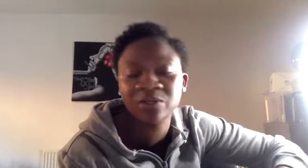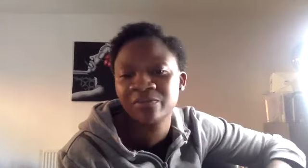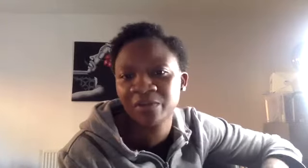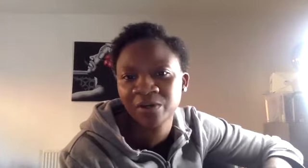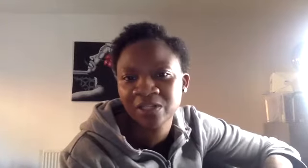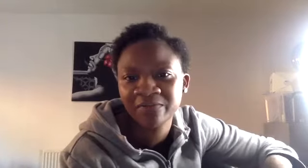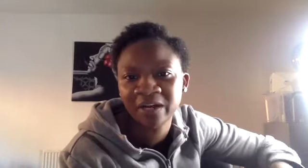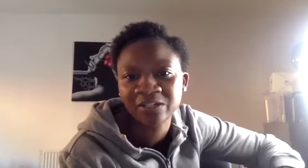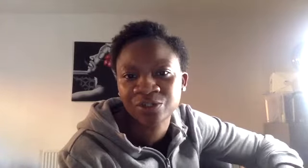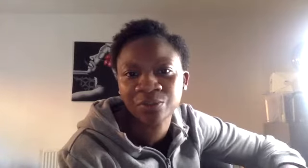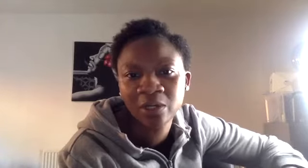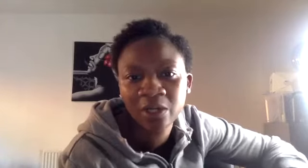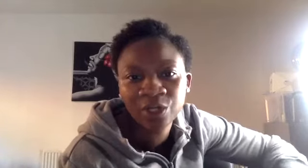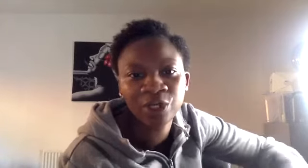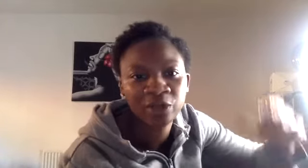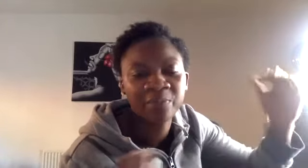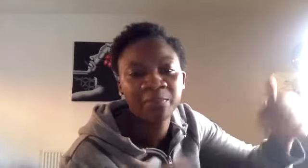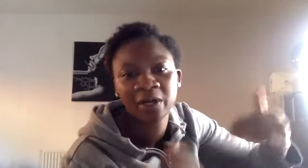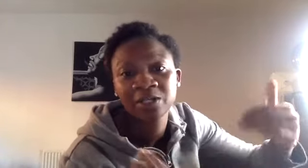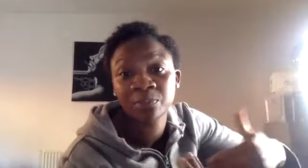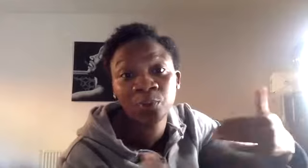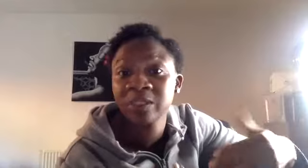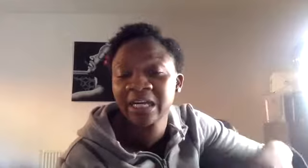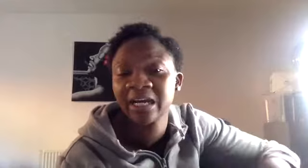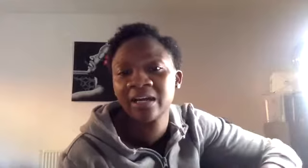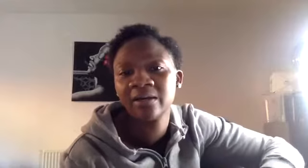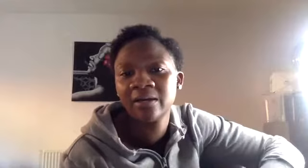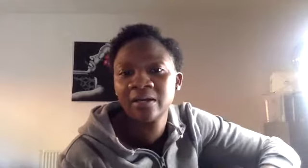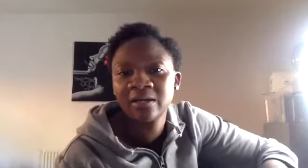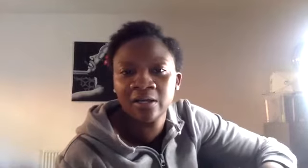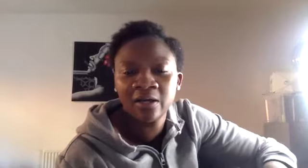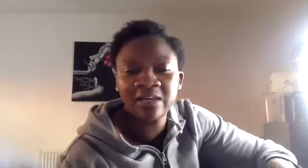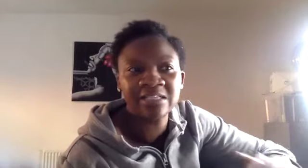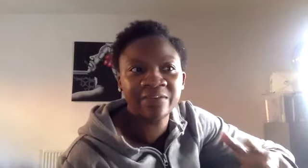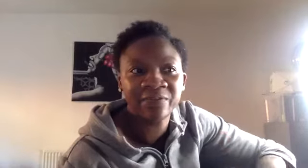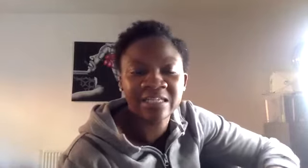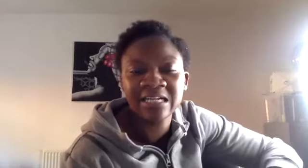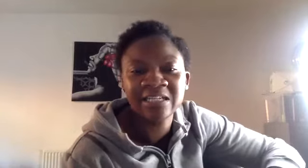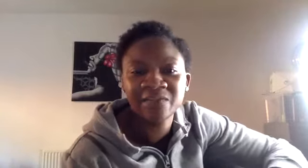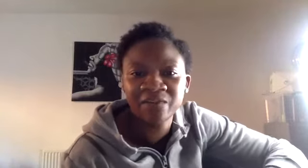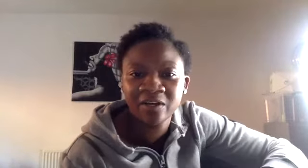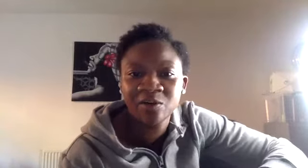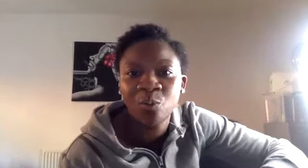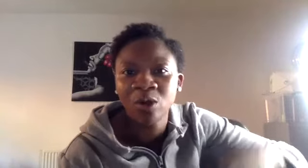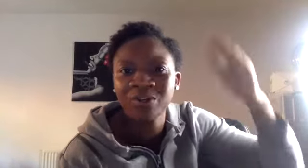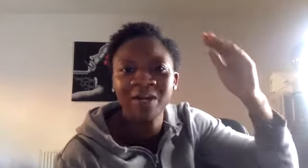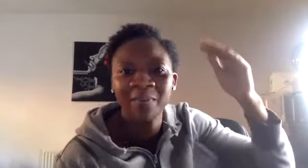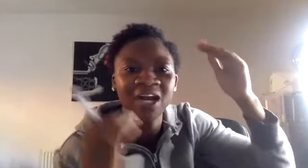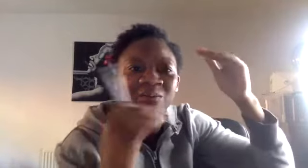of the cost of the financial, you know, the people that are supporting it, there's different incentives for what should be up here and